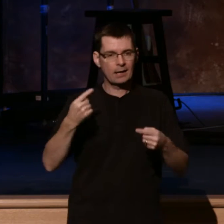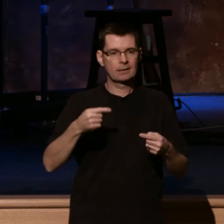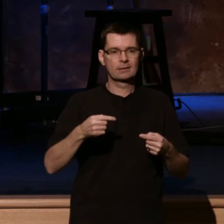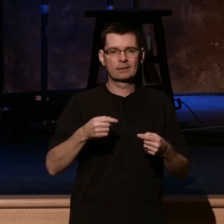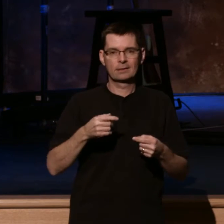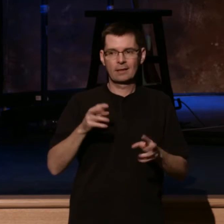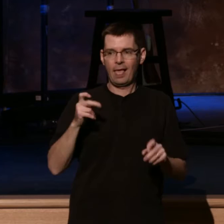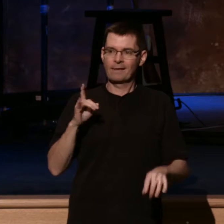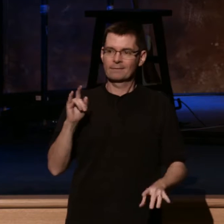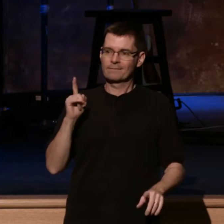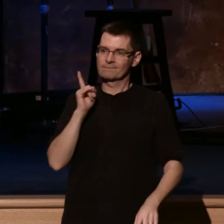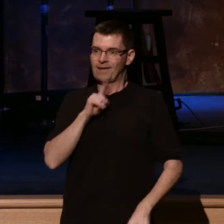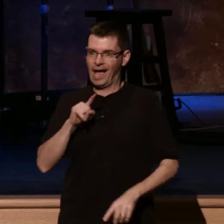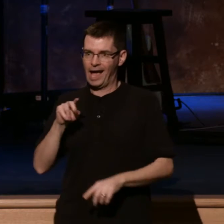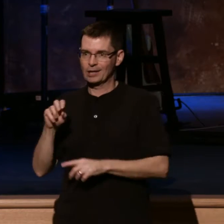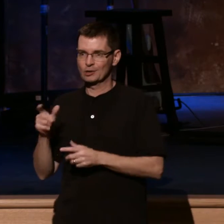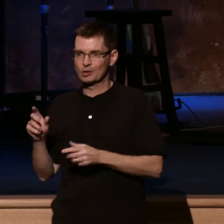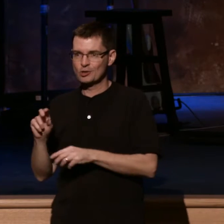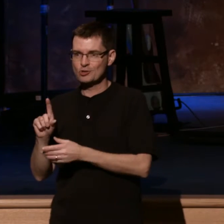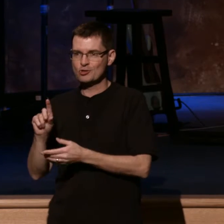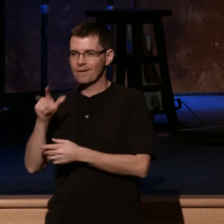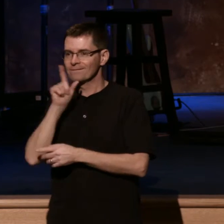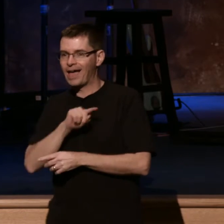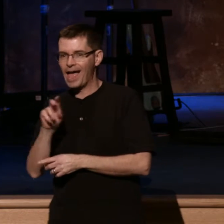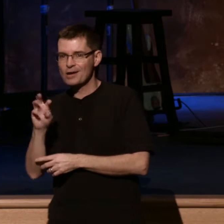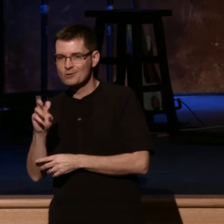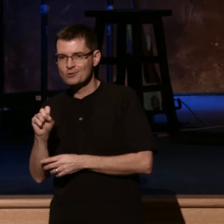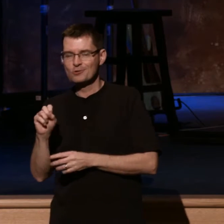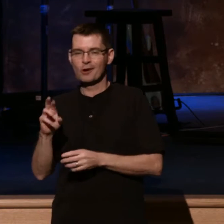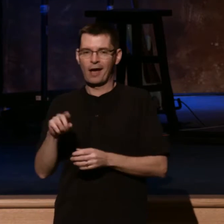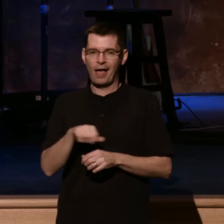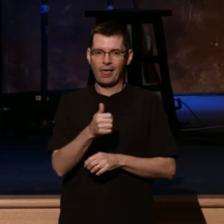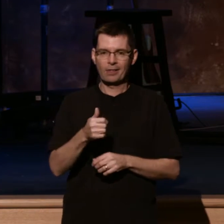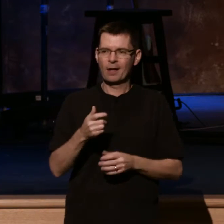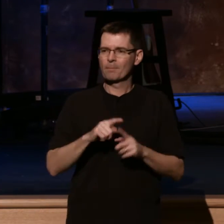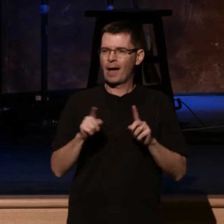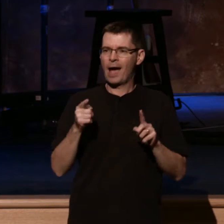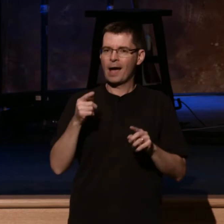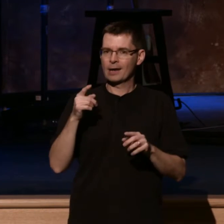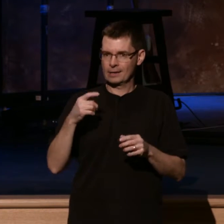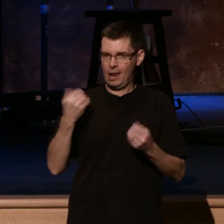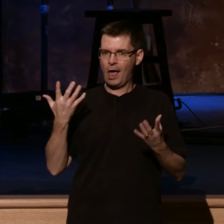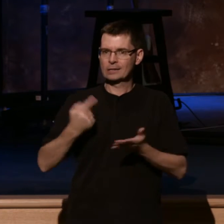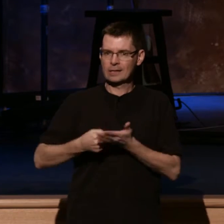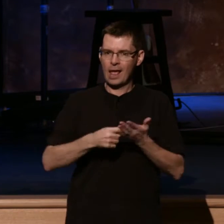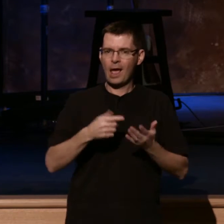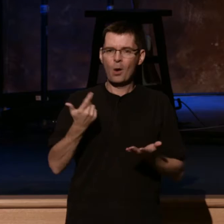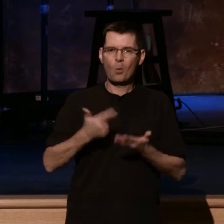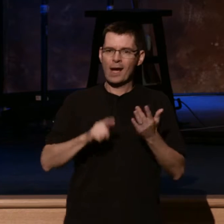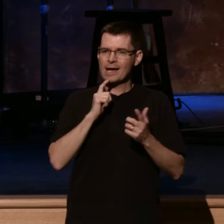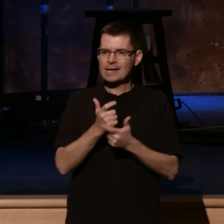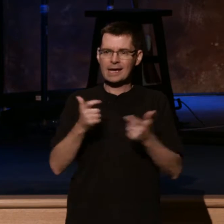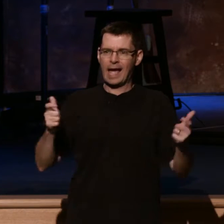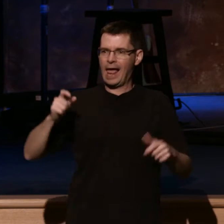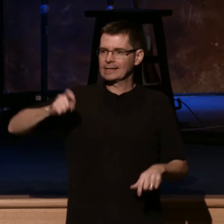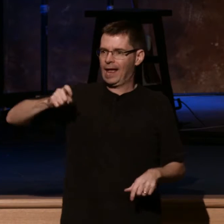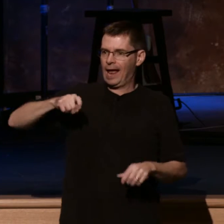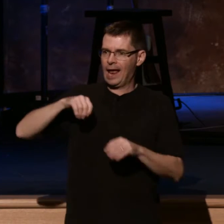news, and otherwise, about what the greatest needs in our nation, and even your nation perhaps are, whether it's national security,